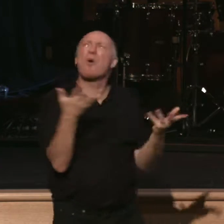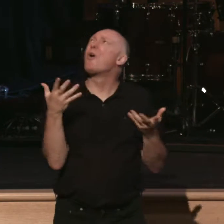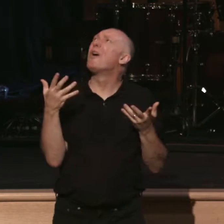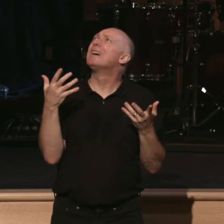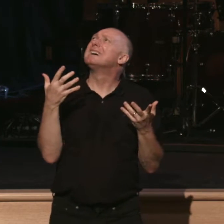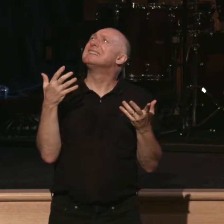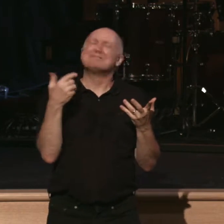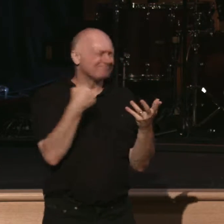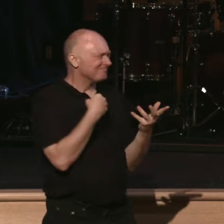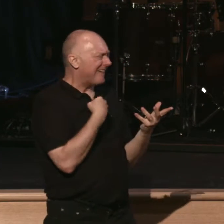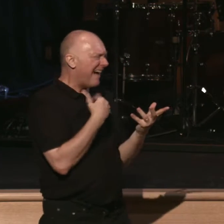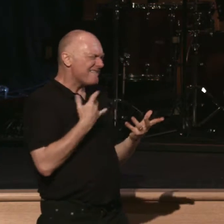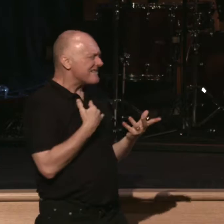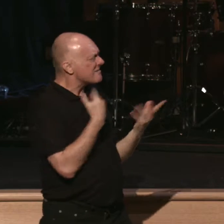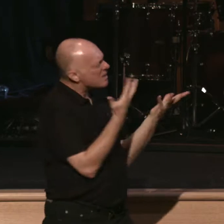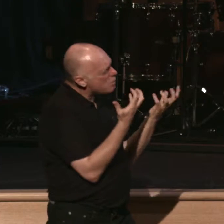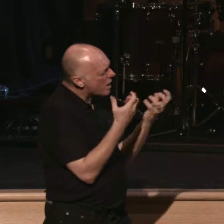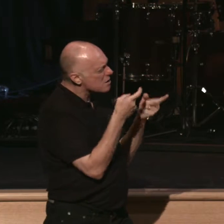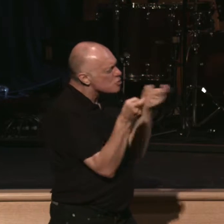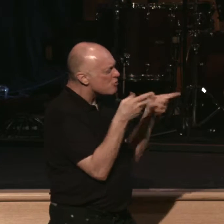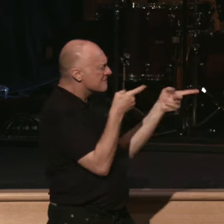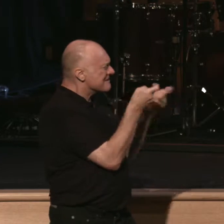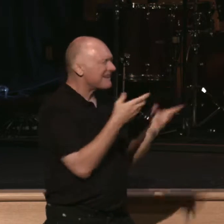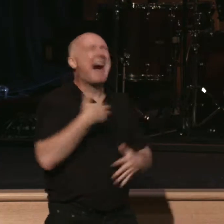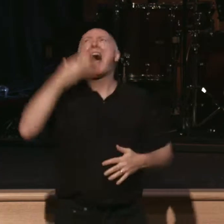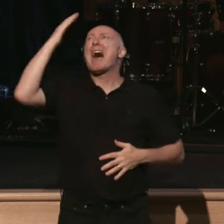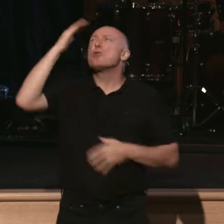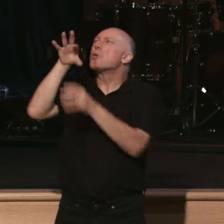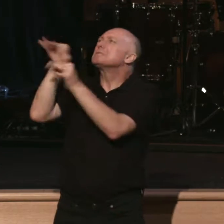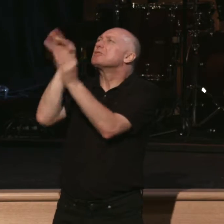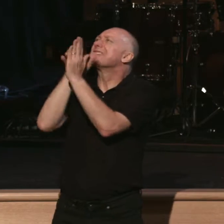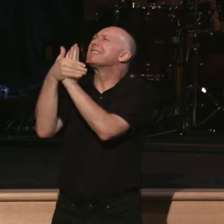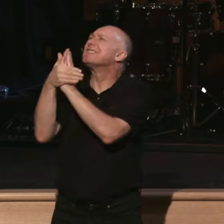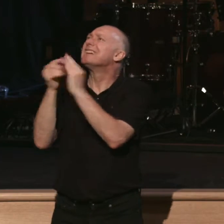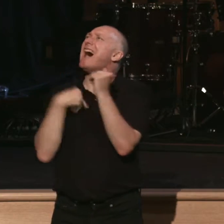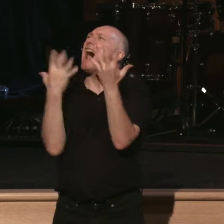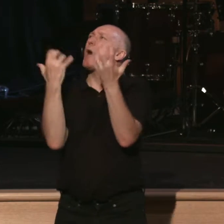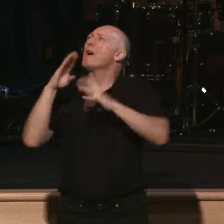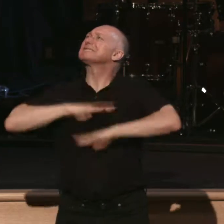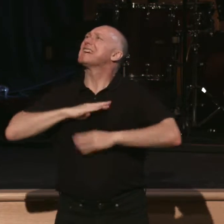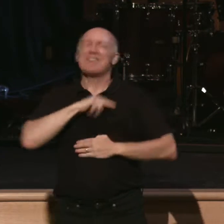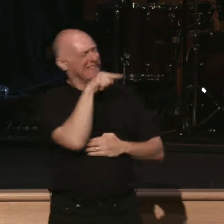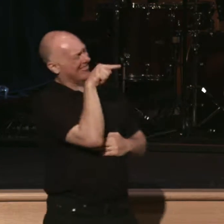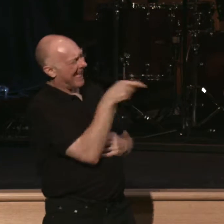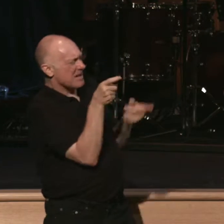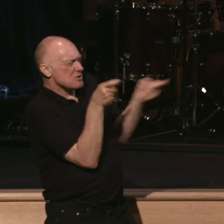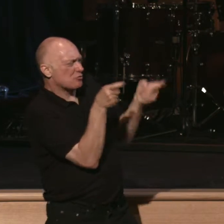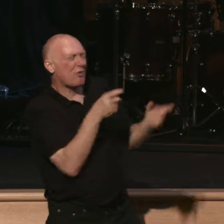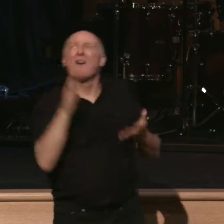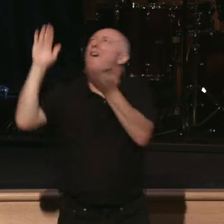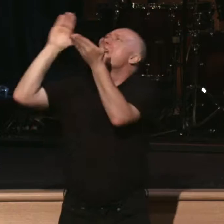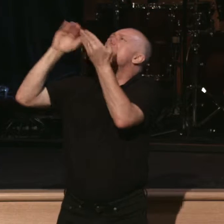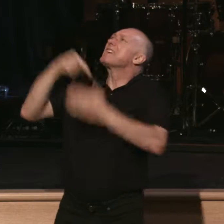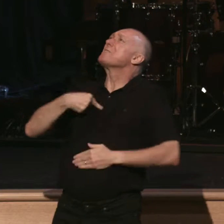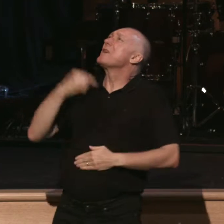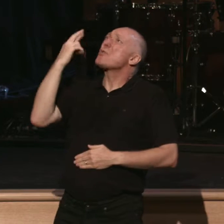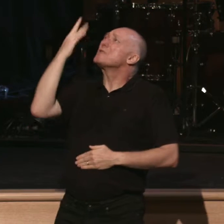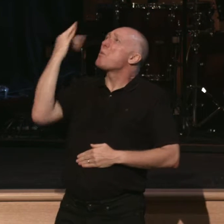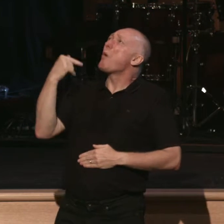broken cistern. I'm committing spiritual adultery. I'm seeking satisfaction in control. God forgive me. And the reason I'm doing that is because I'm so